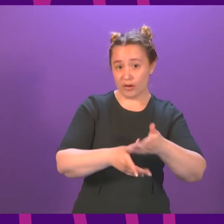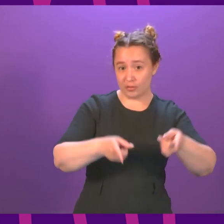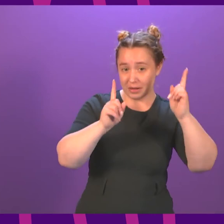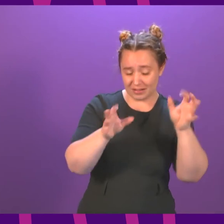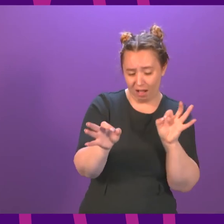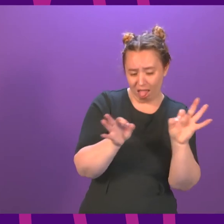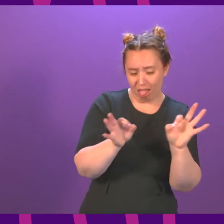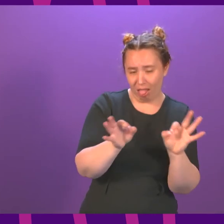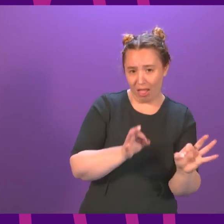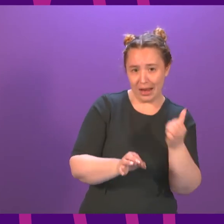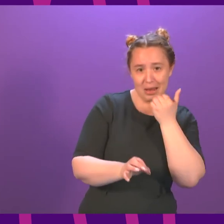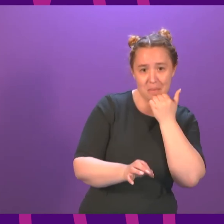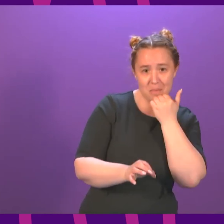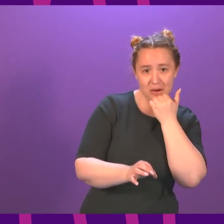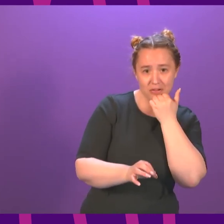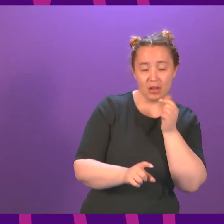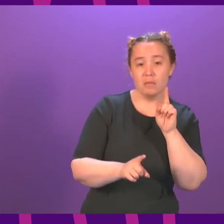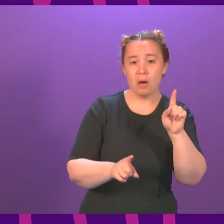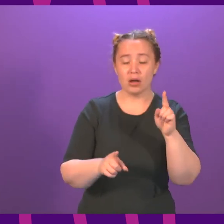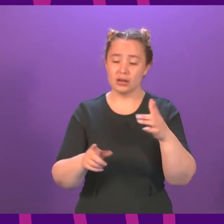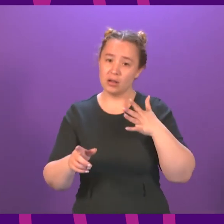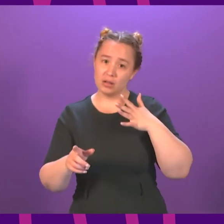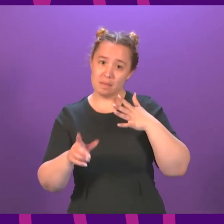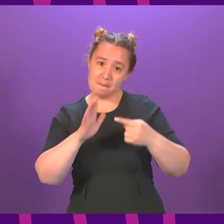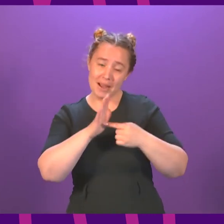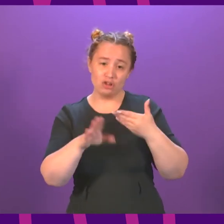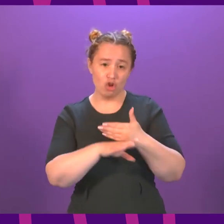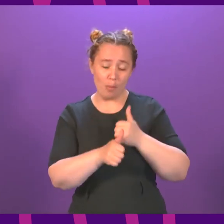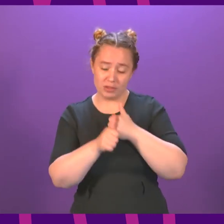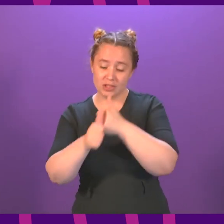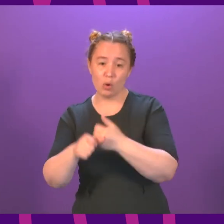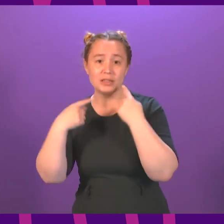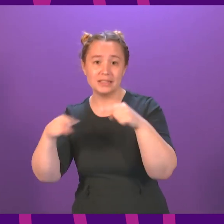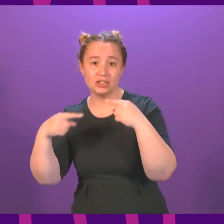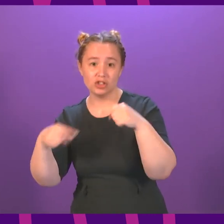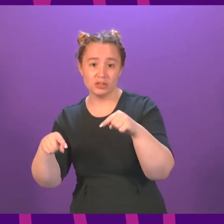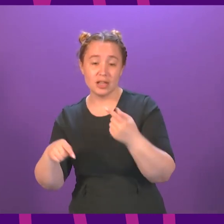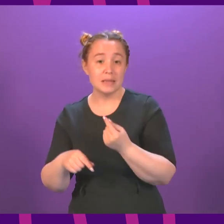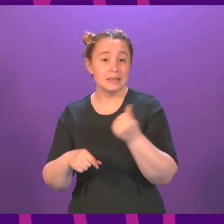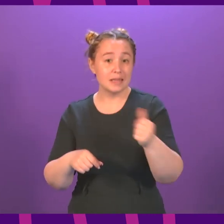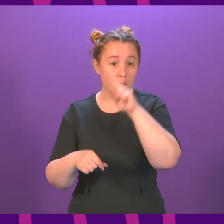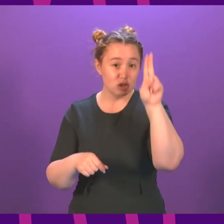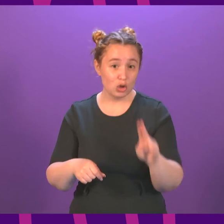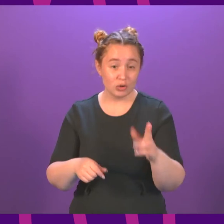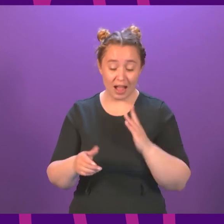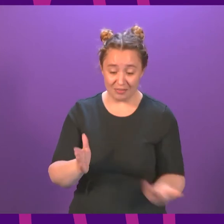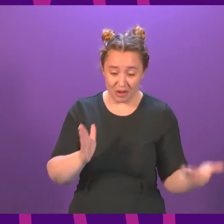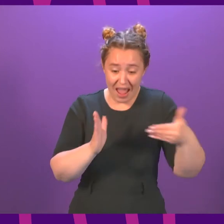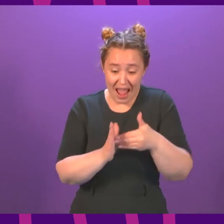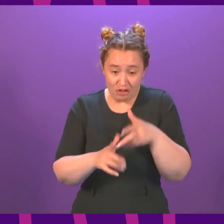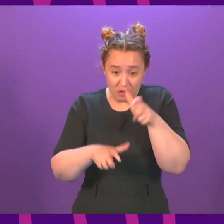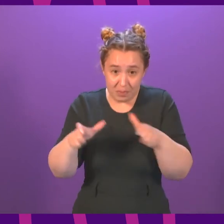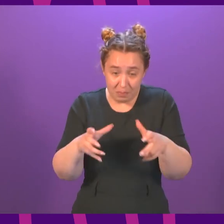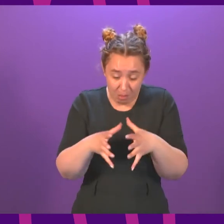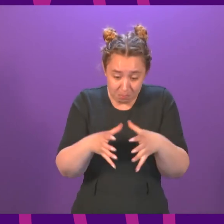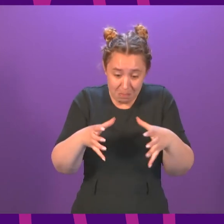those whose main job is supporting classroom teachers, schools across the country are left with no choice but to cram extra young people into